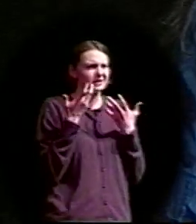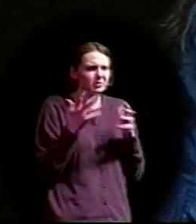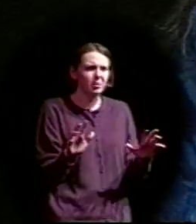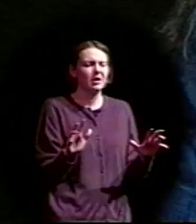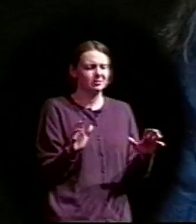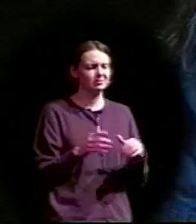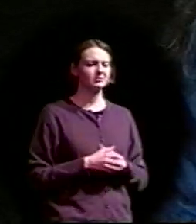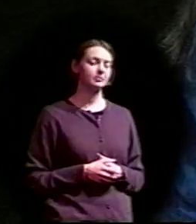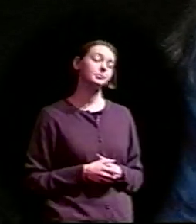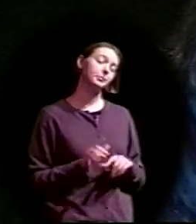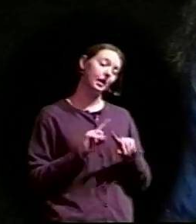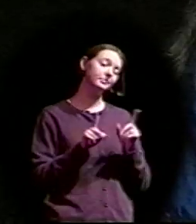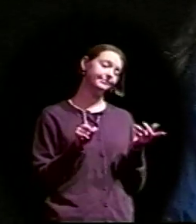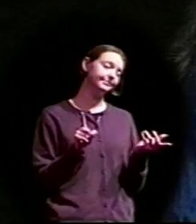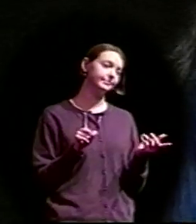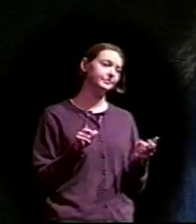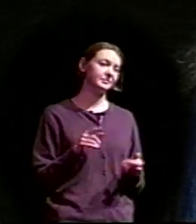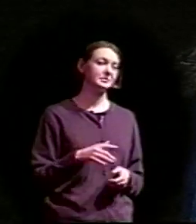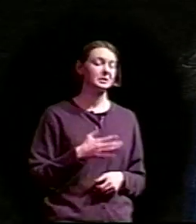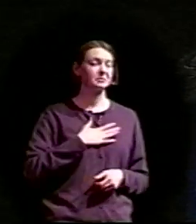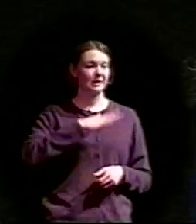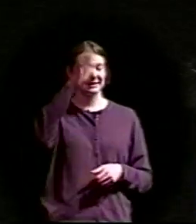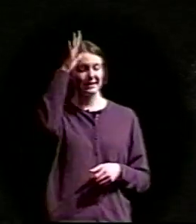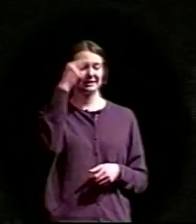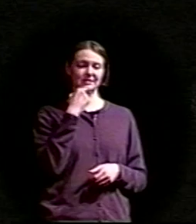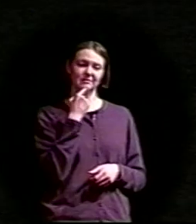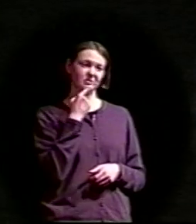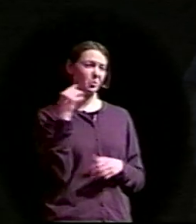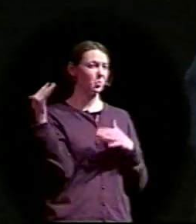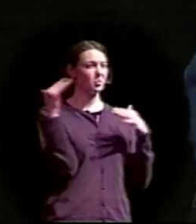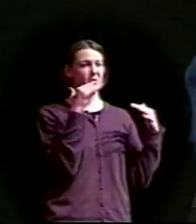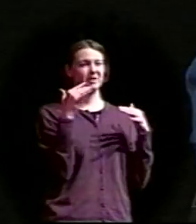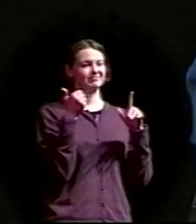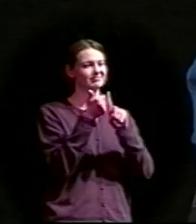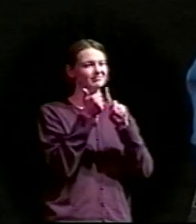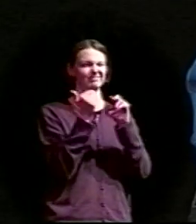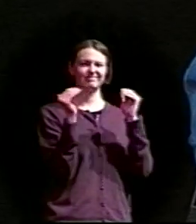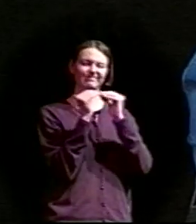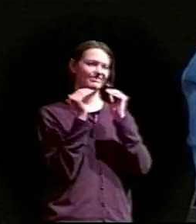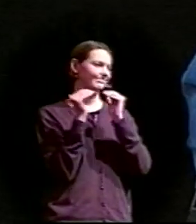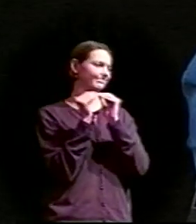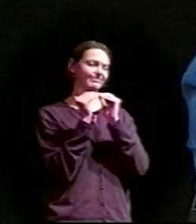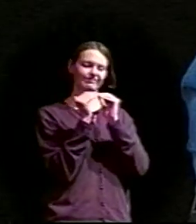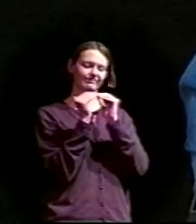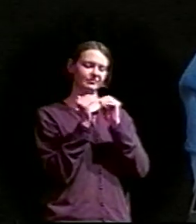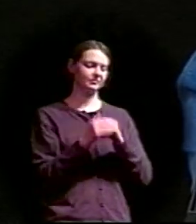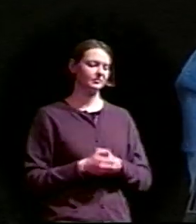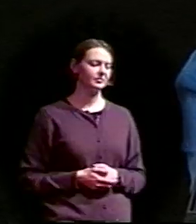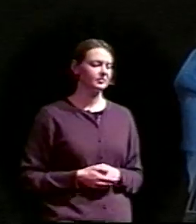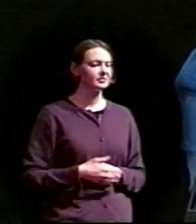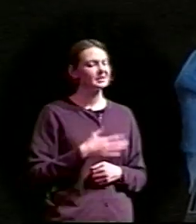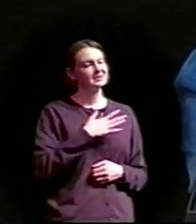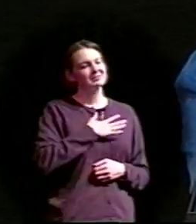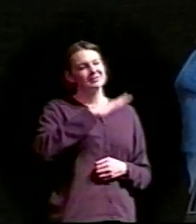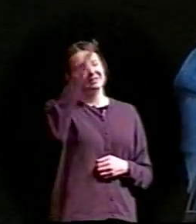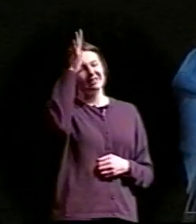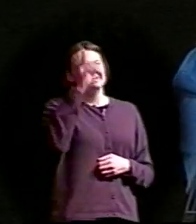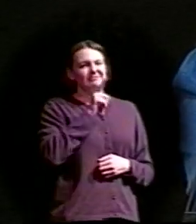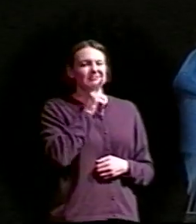always said, you know, war is not fair. And even though he didn't care for the Yankees, he was not enthusiastic about the Southern